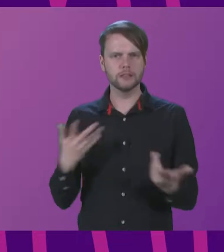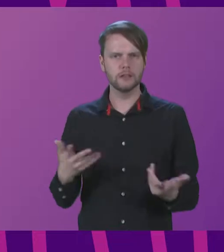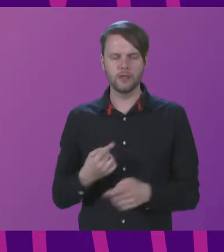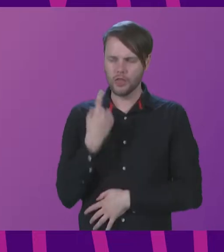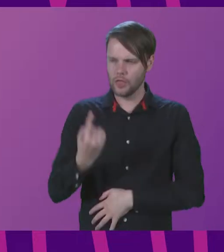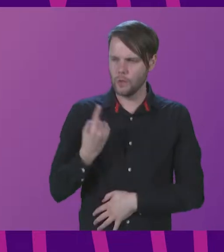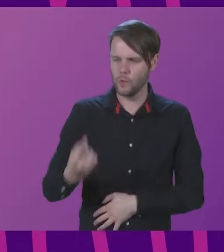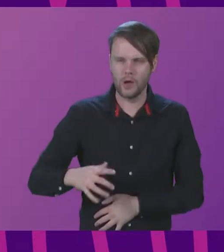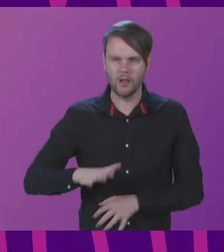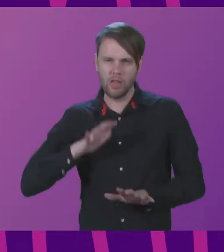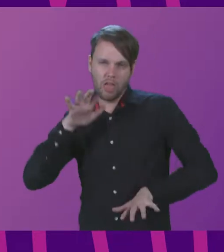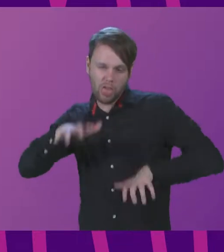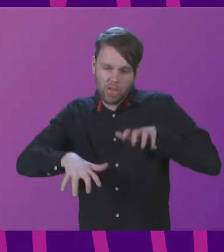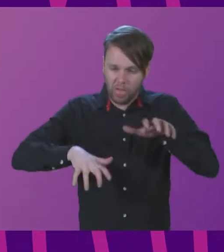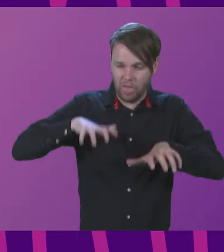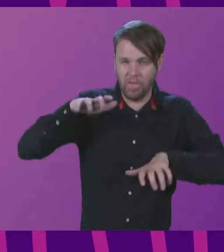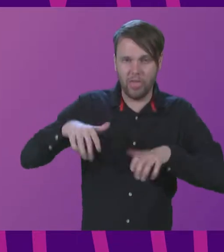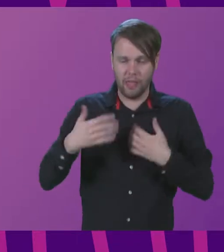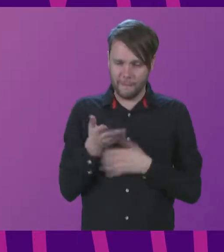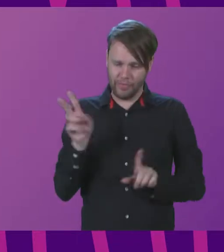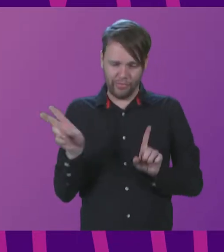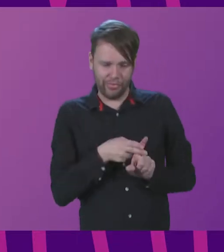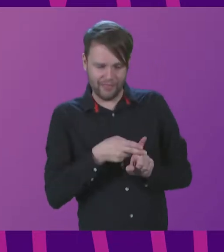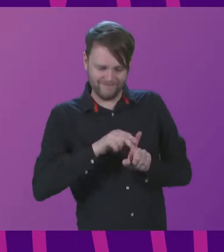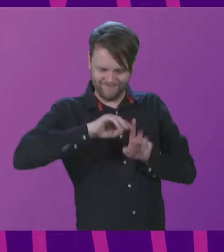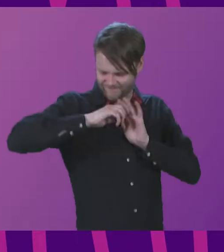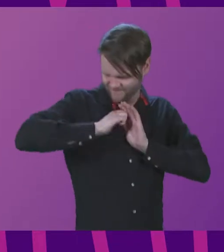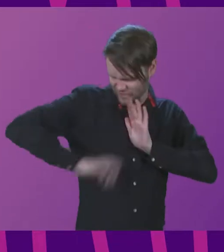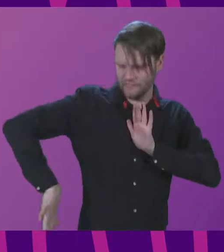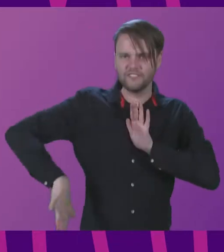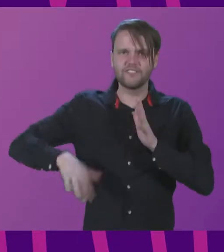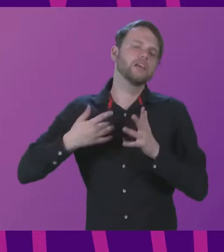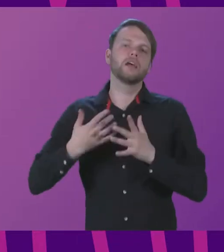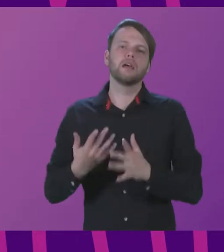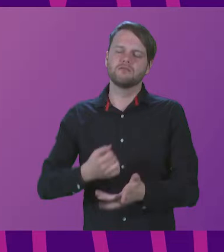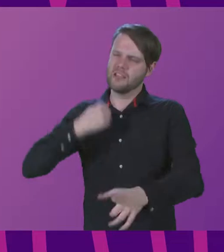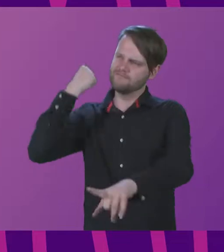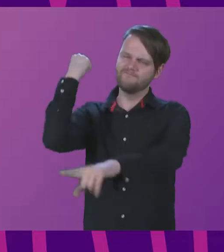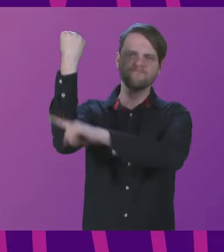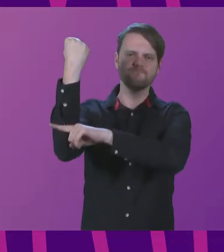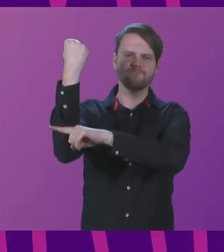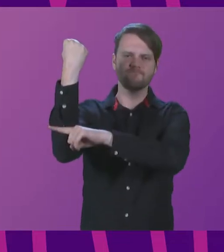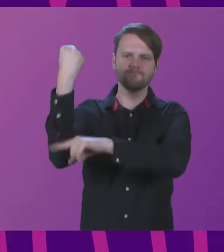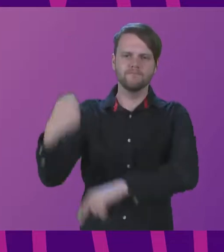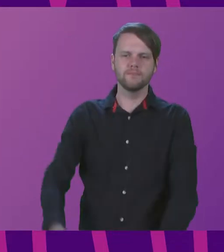crawl out of boxes they should never have been put in with their fists raised high.